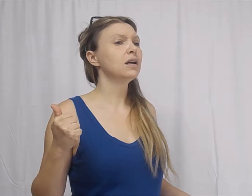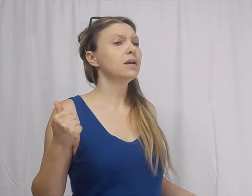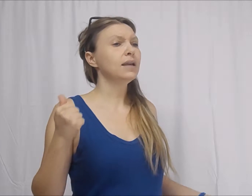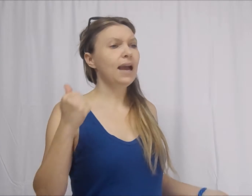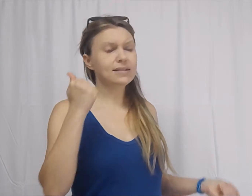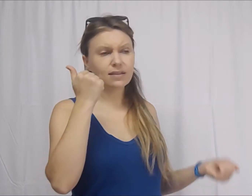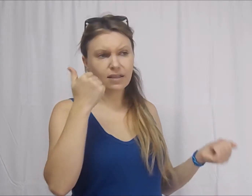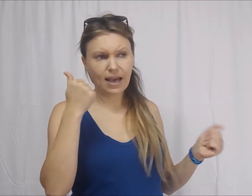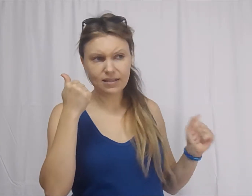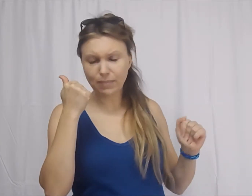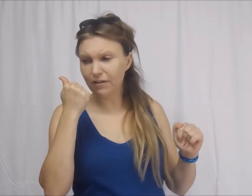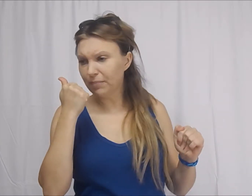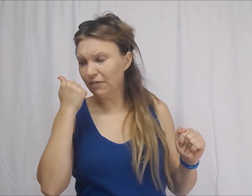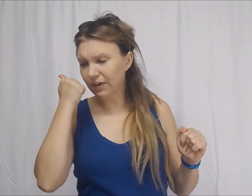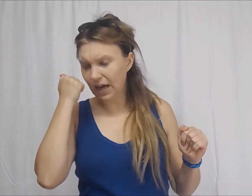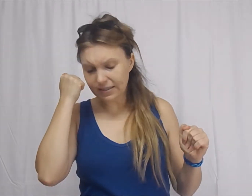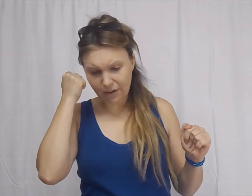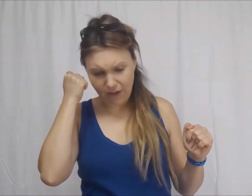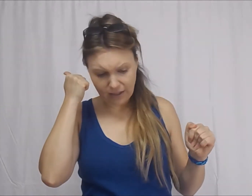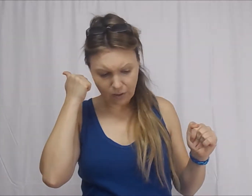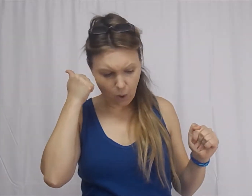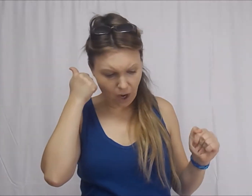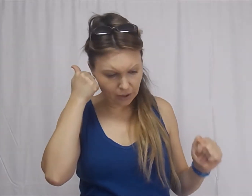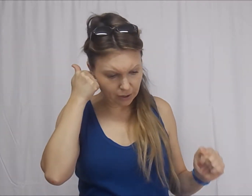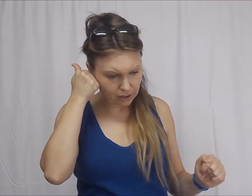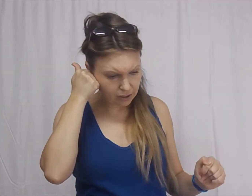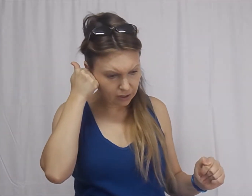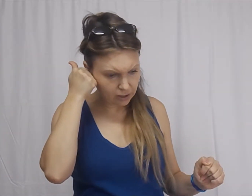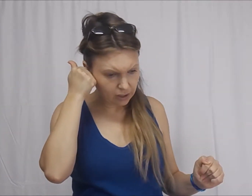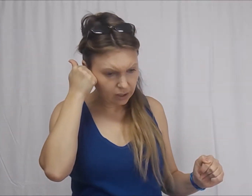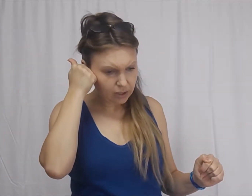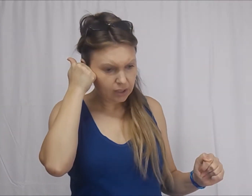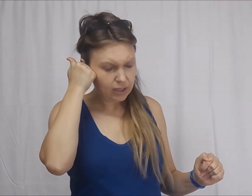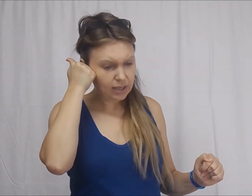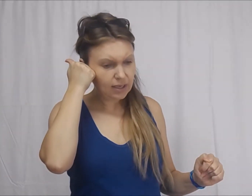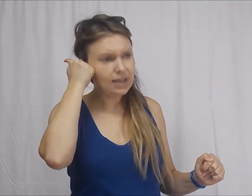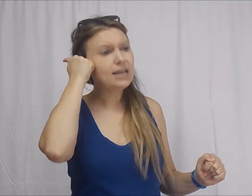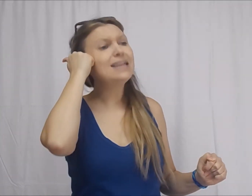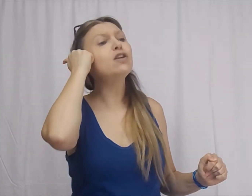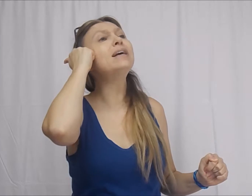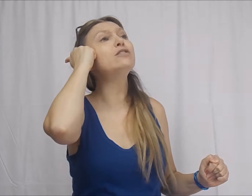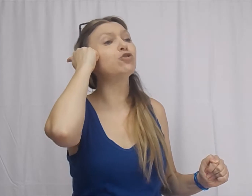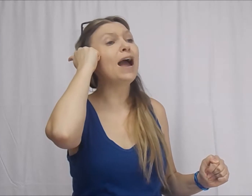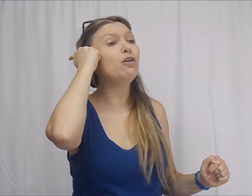Yes, yes, my fiancé fell in the water. No, he's drowning.